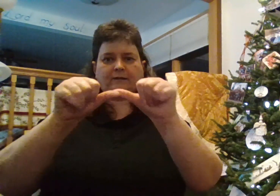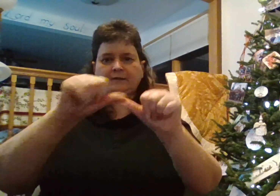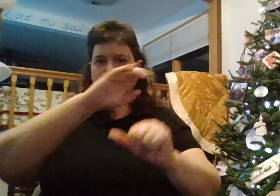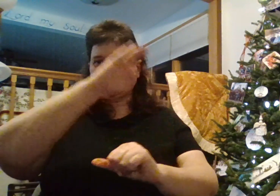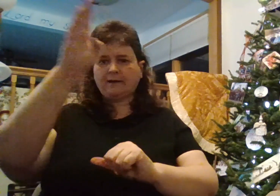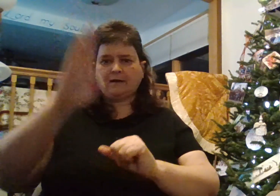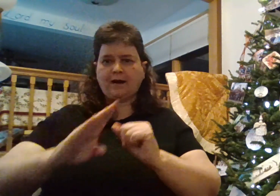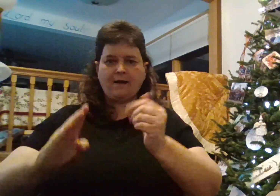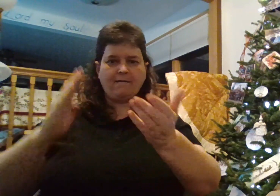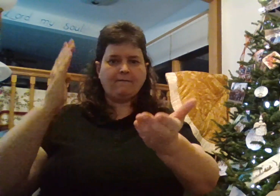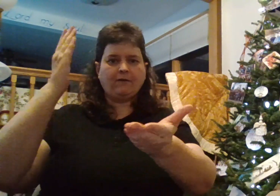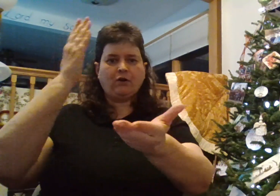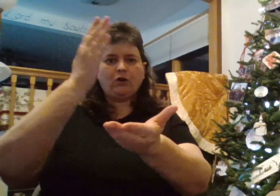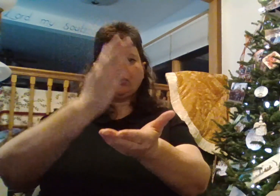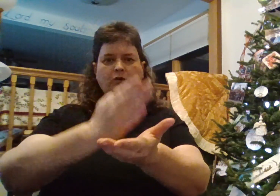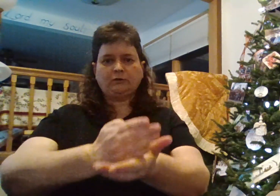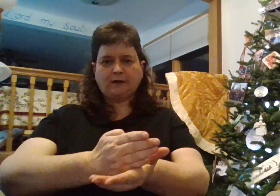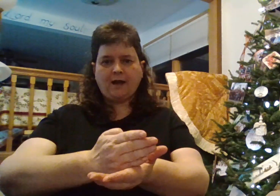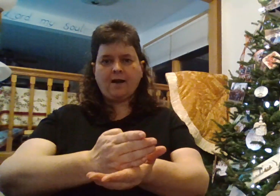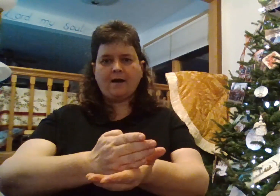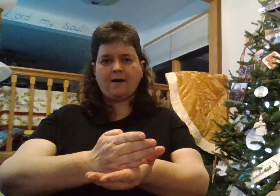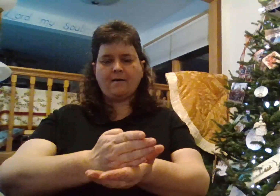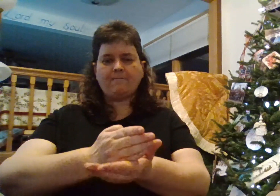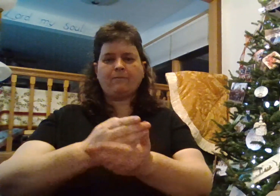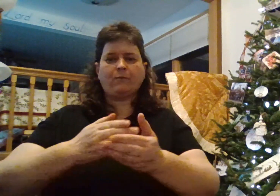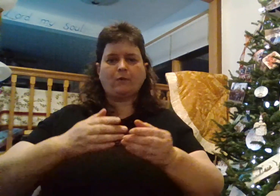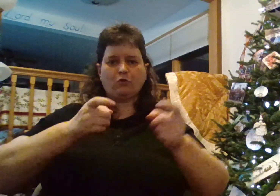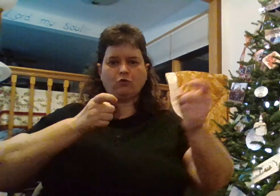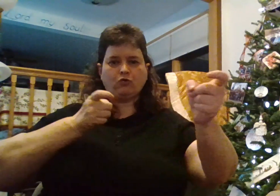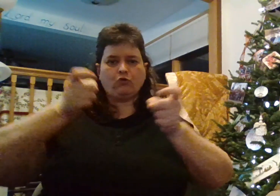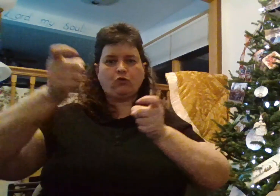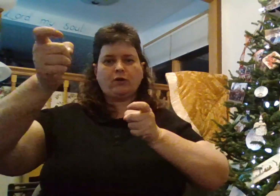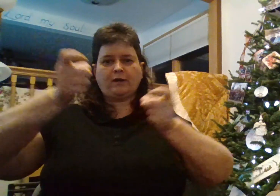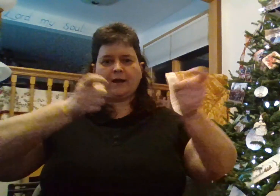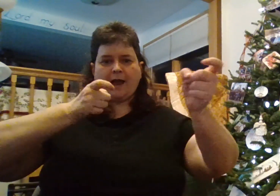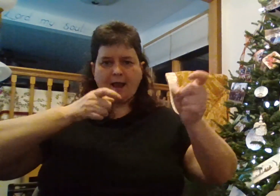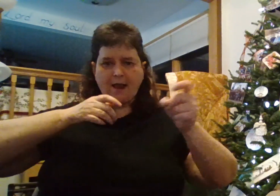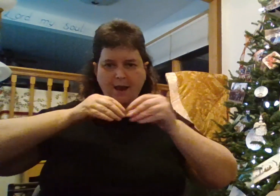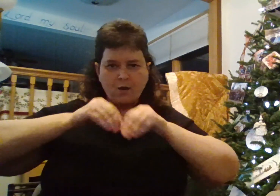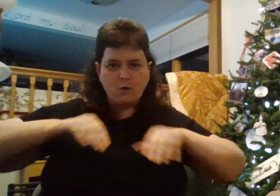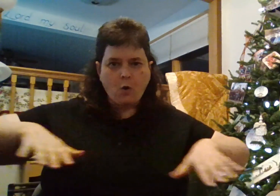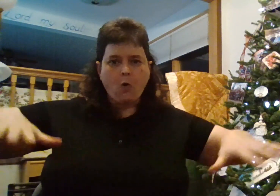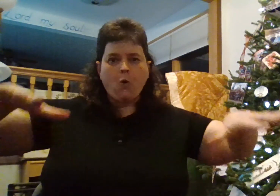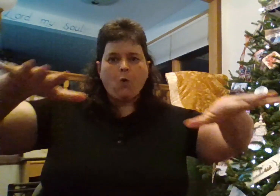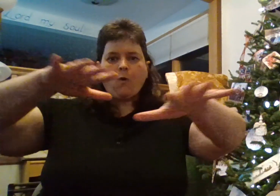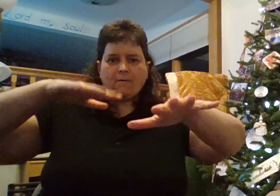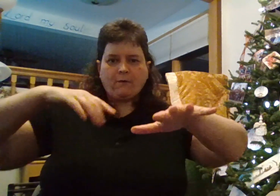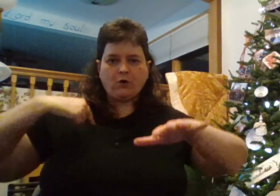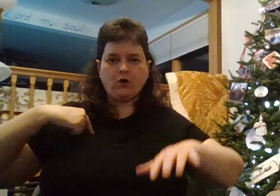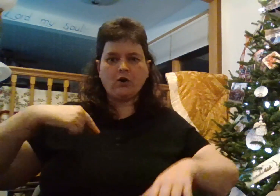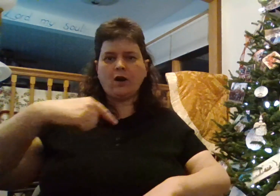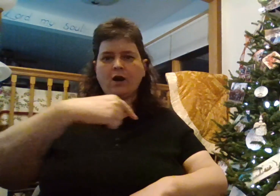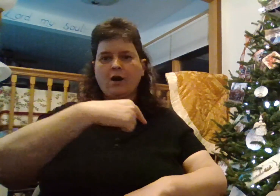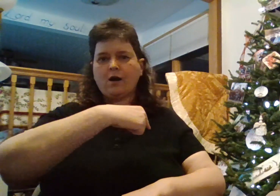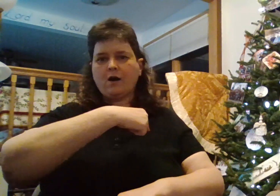saved me, For us all to reign,